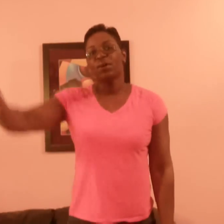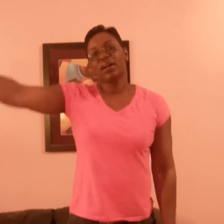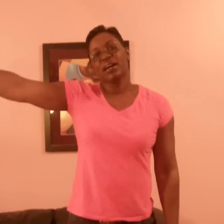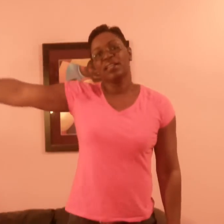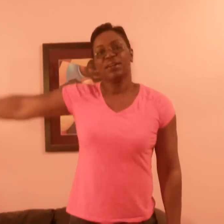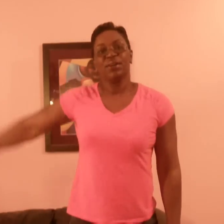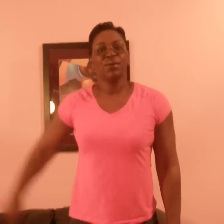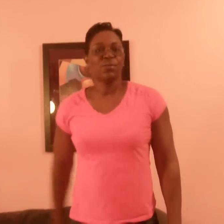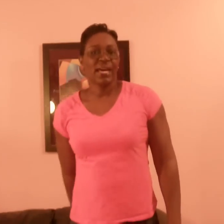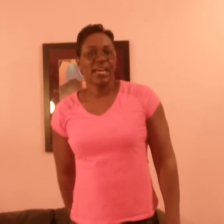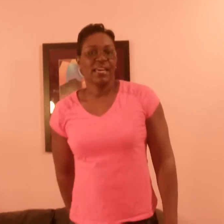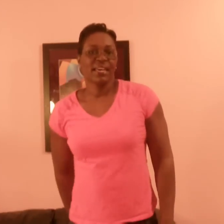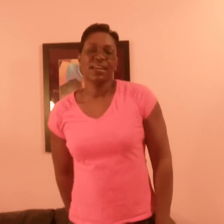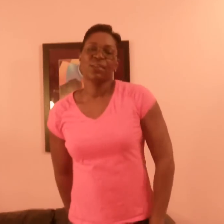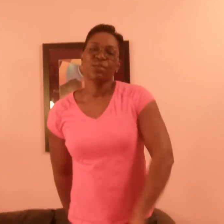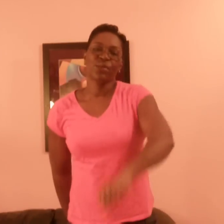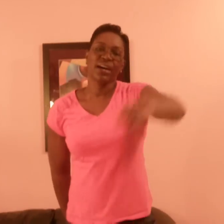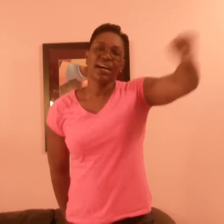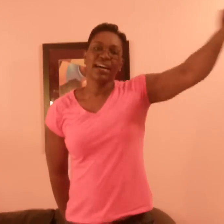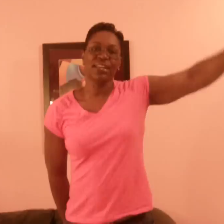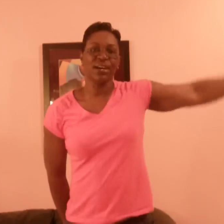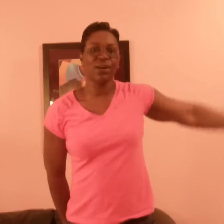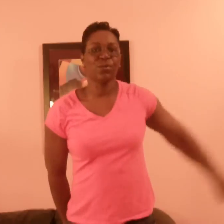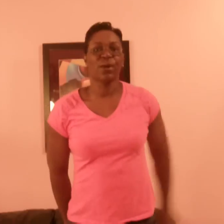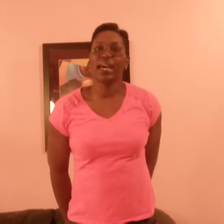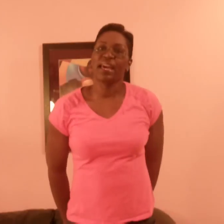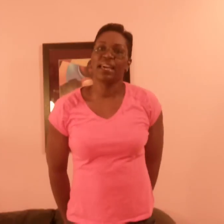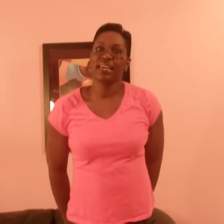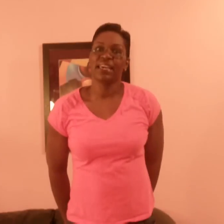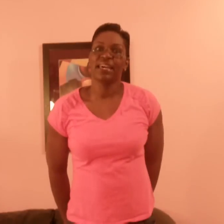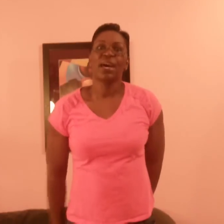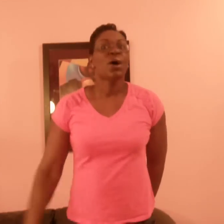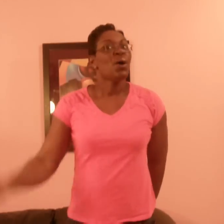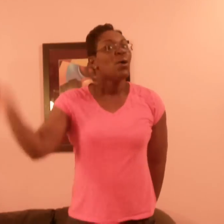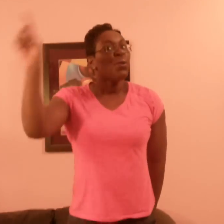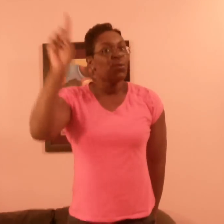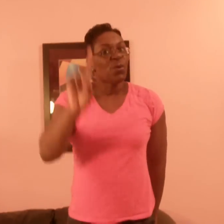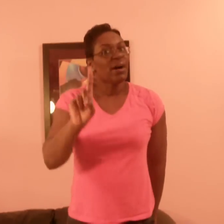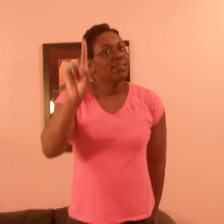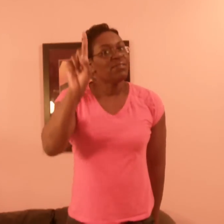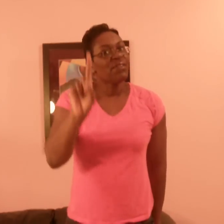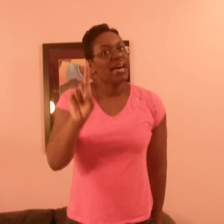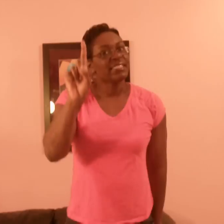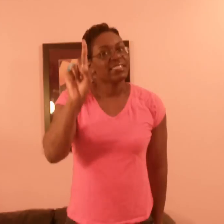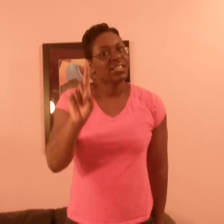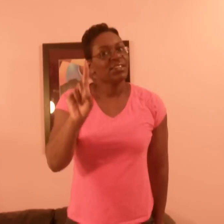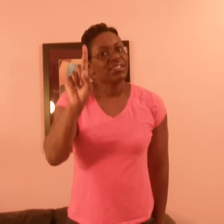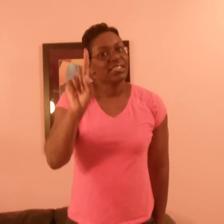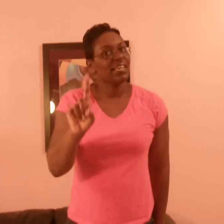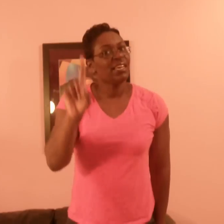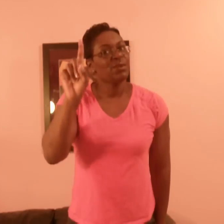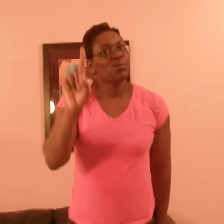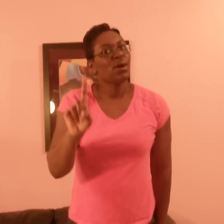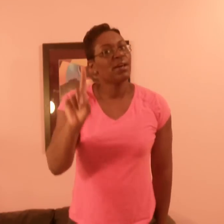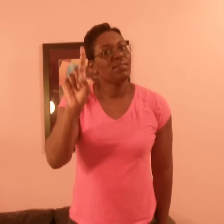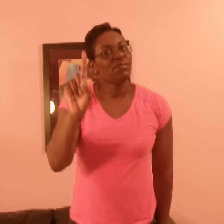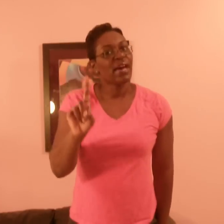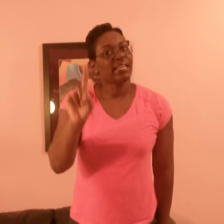Run away, run away. One fat turkey, one fat